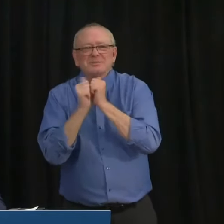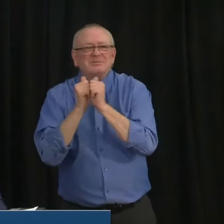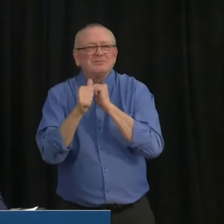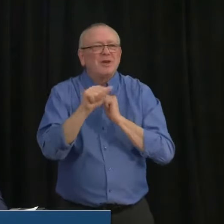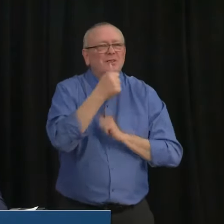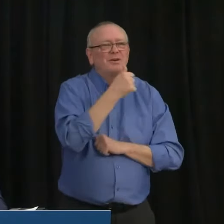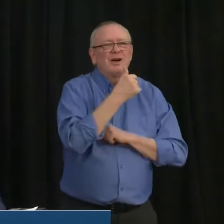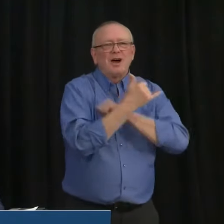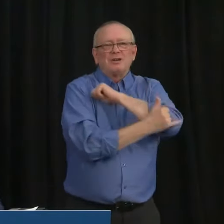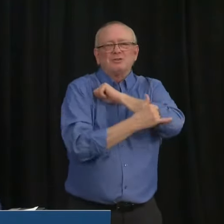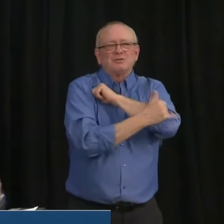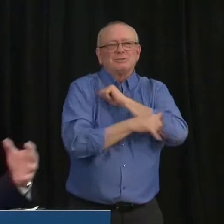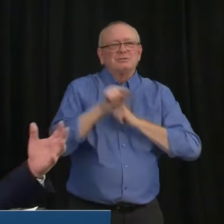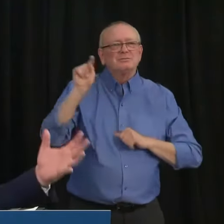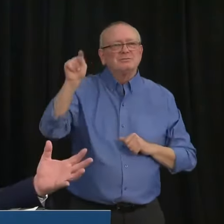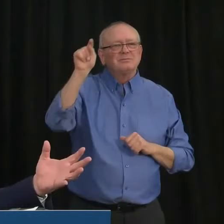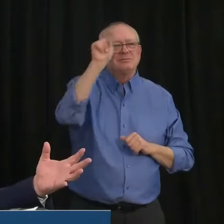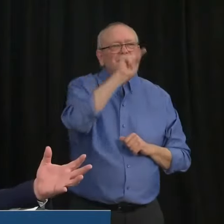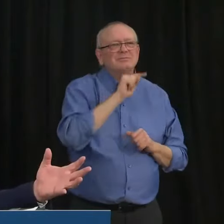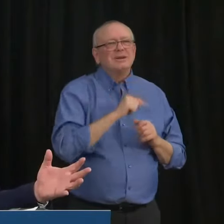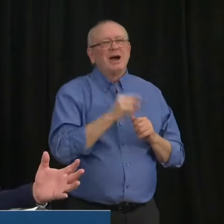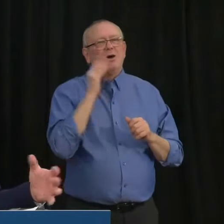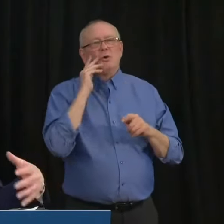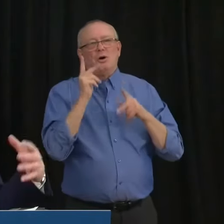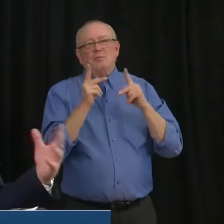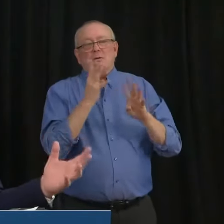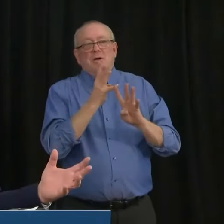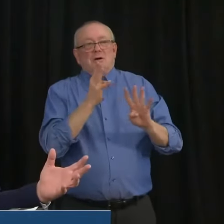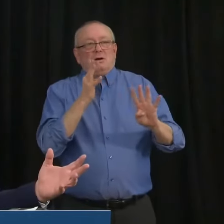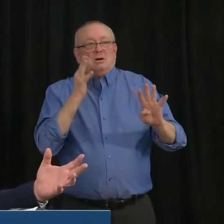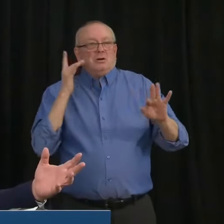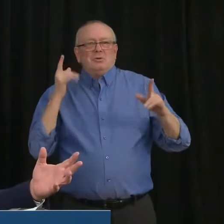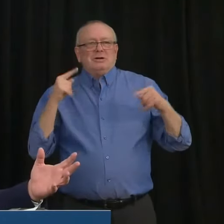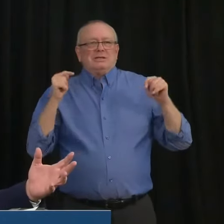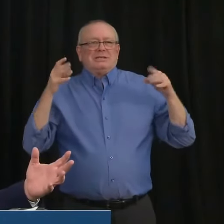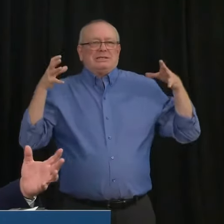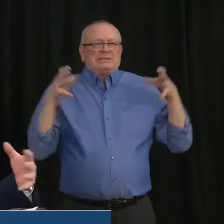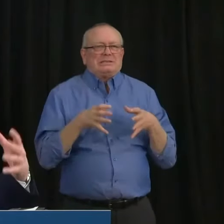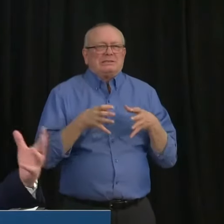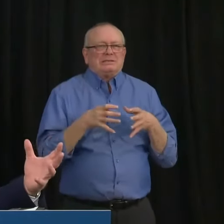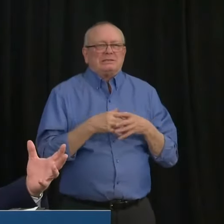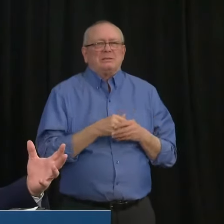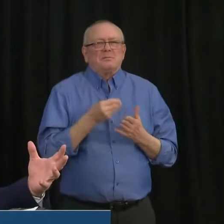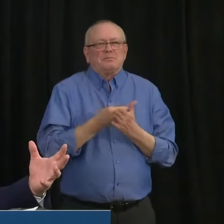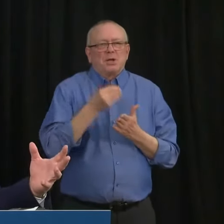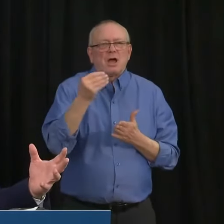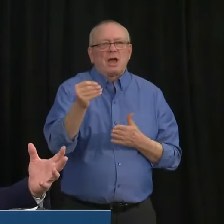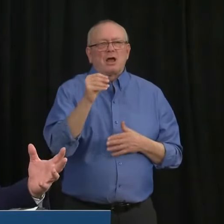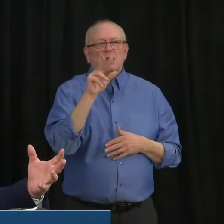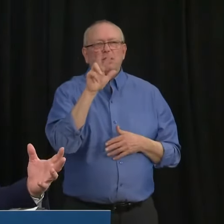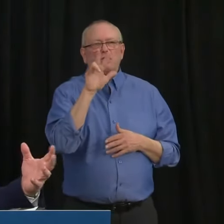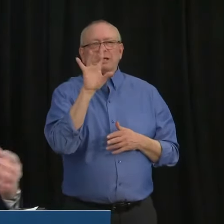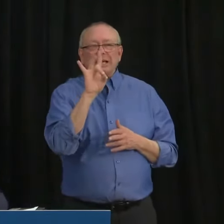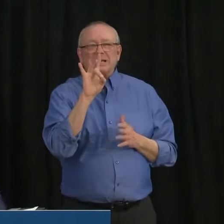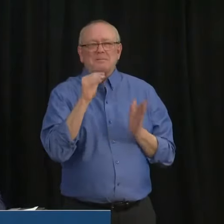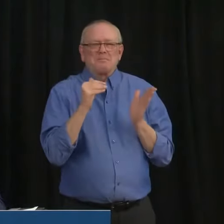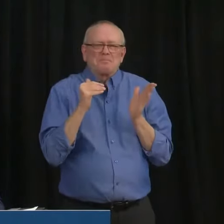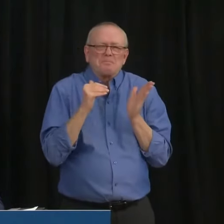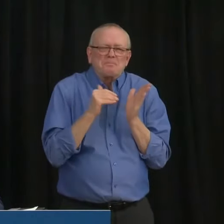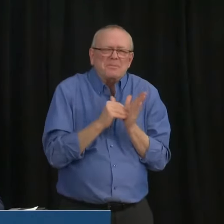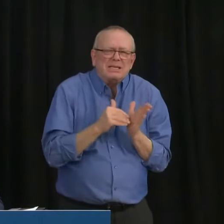get us to the front of the queue. You need to maximize your buying power, buying for 38 million people, a lot more meaningful